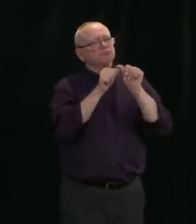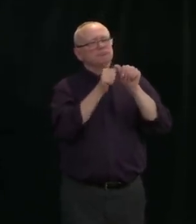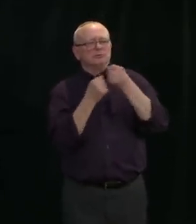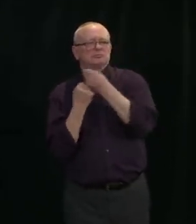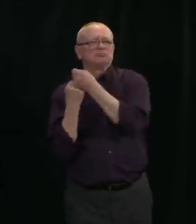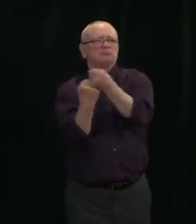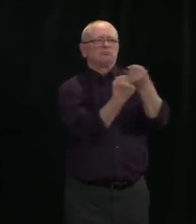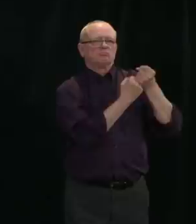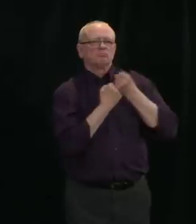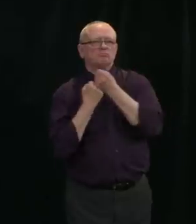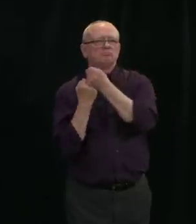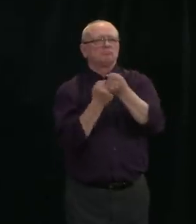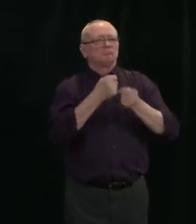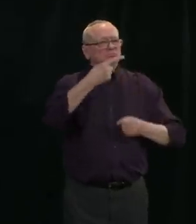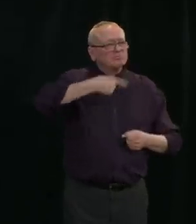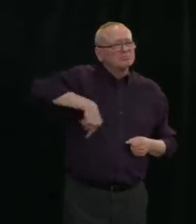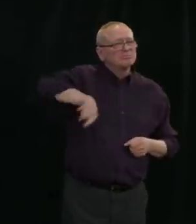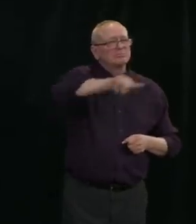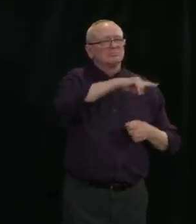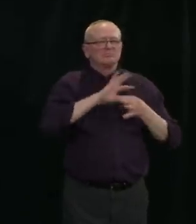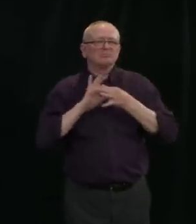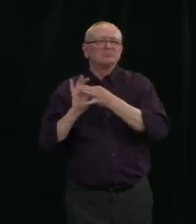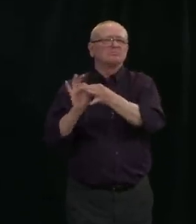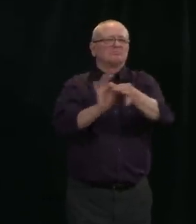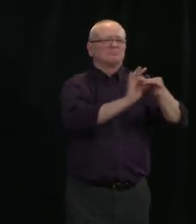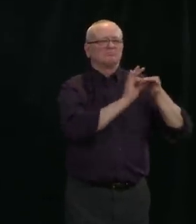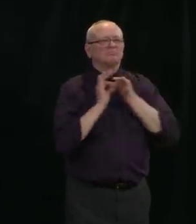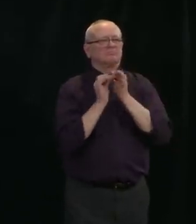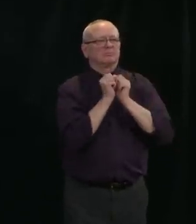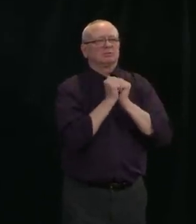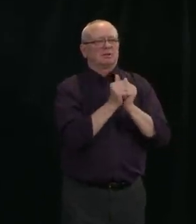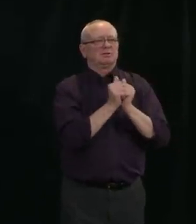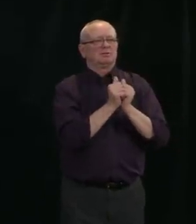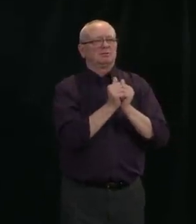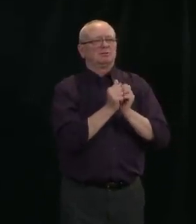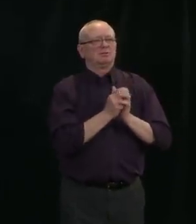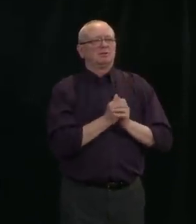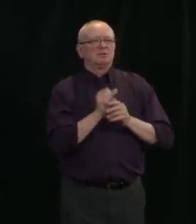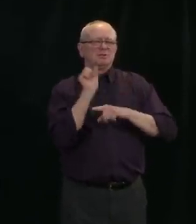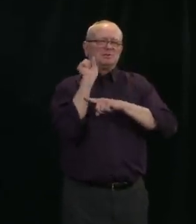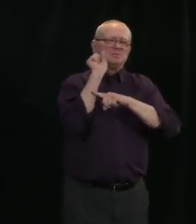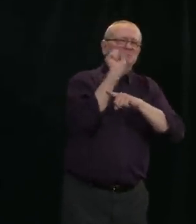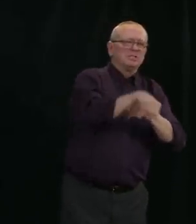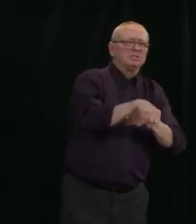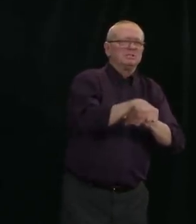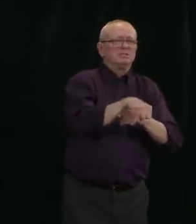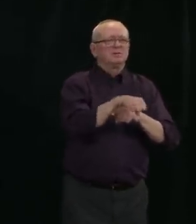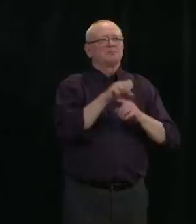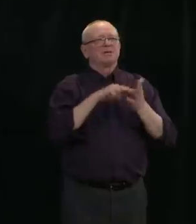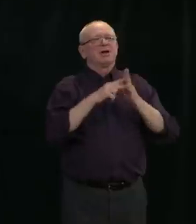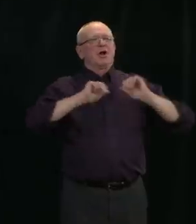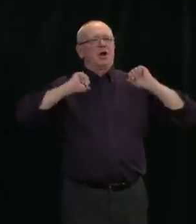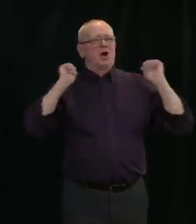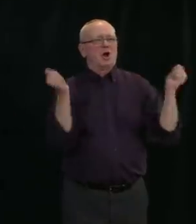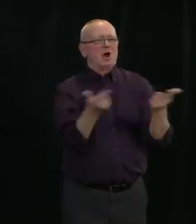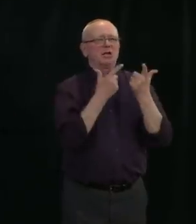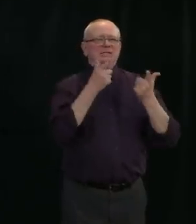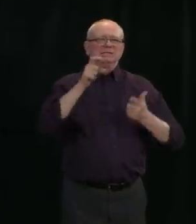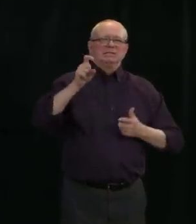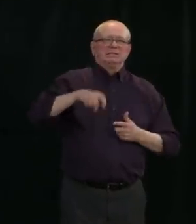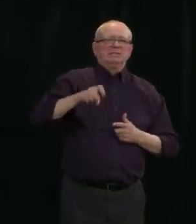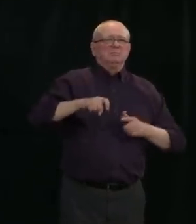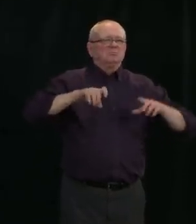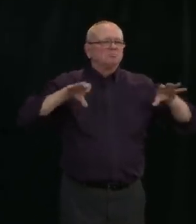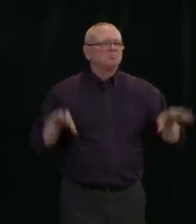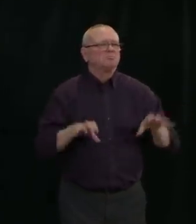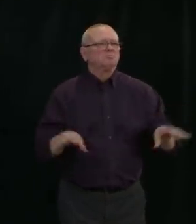COVID will involve all of us. Government obviously has a big role to play, but at the end of the day, victory will depend on the strength